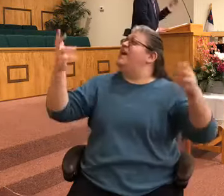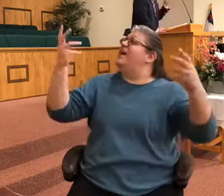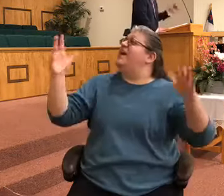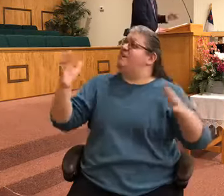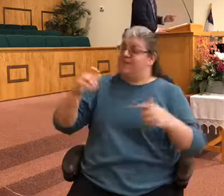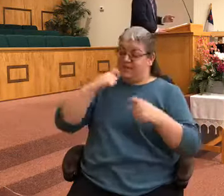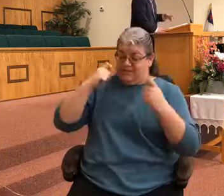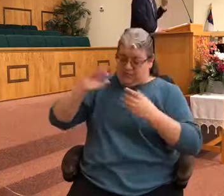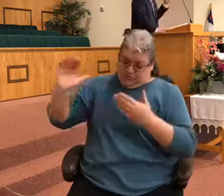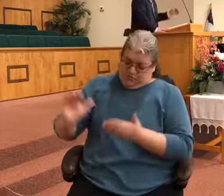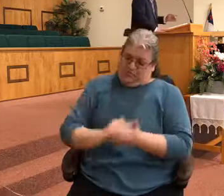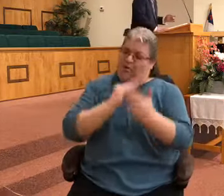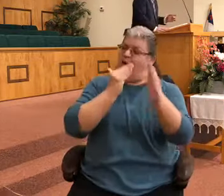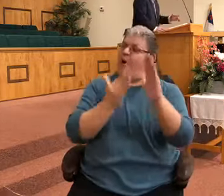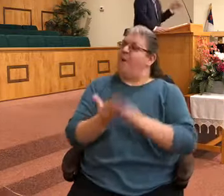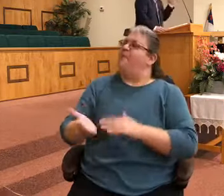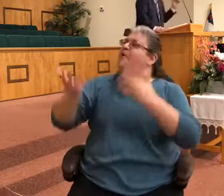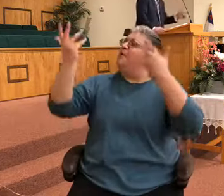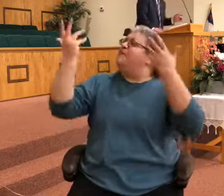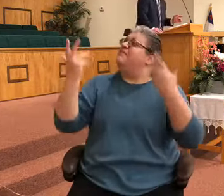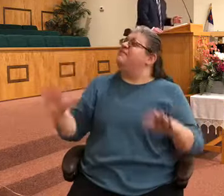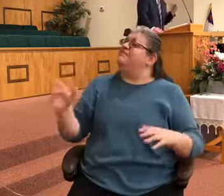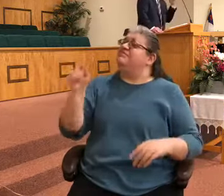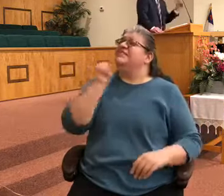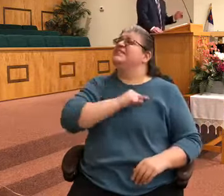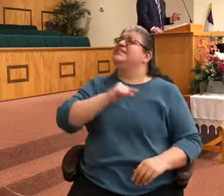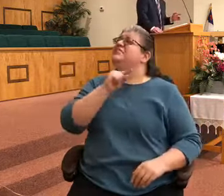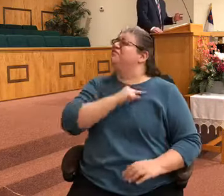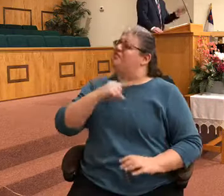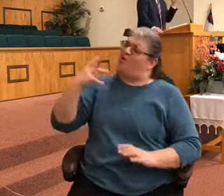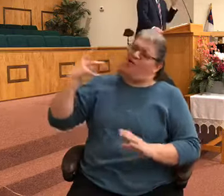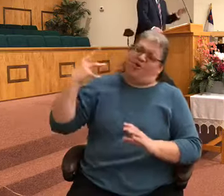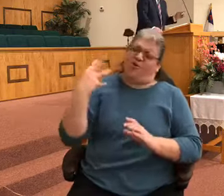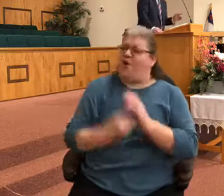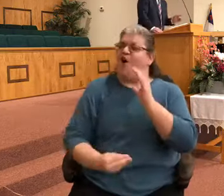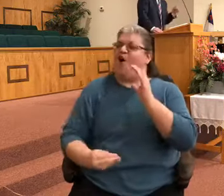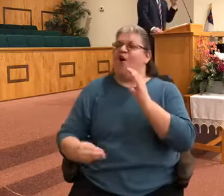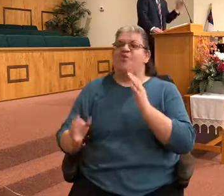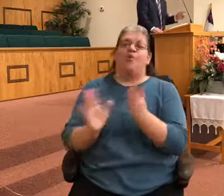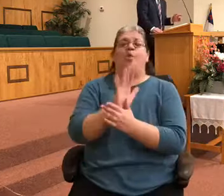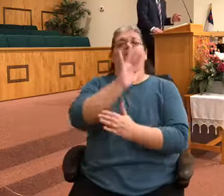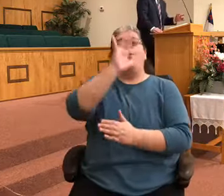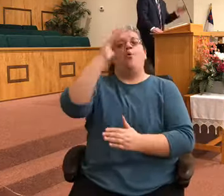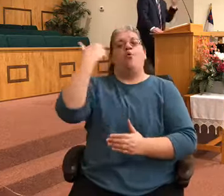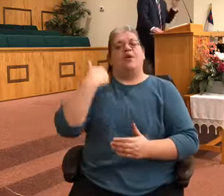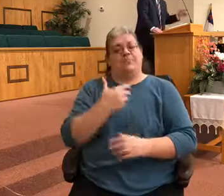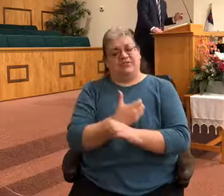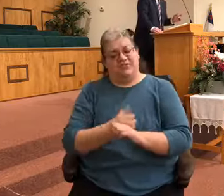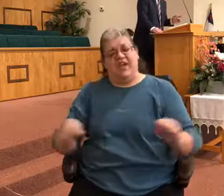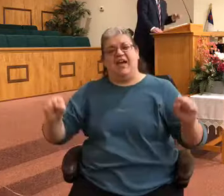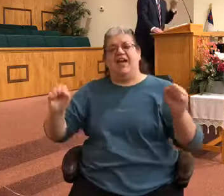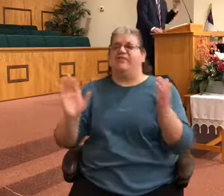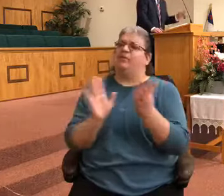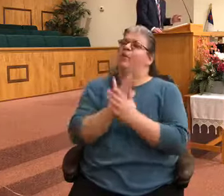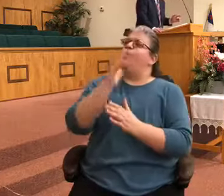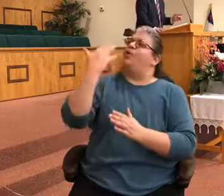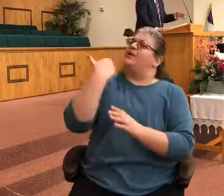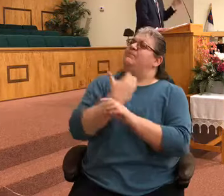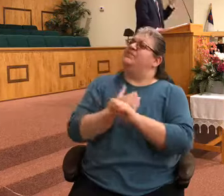wide my kingdom is all high glory I'm saved glory I'm saved I'm saved save the blood